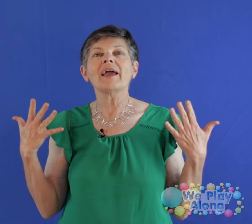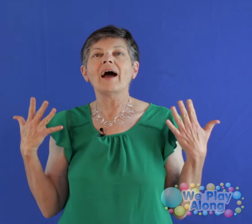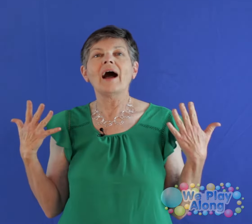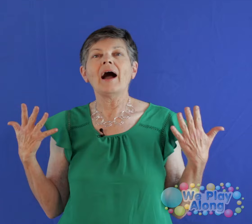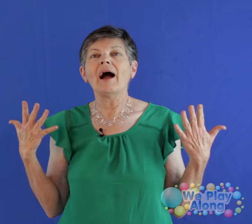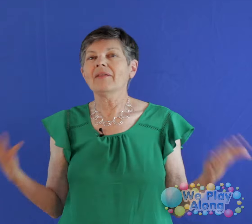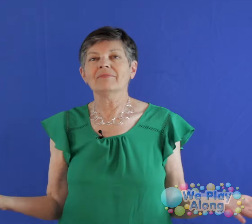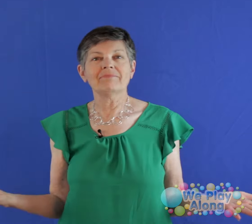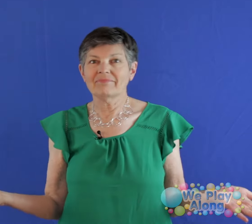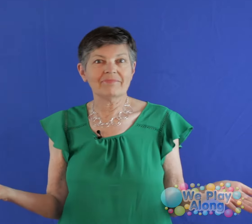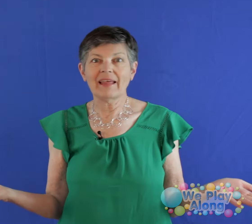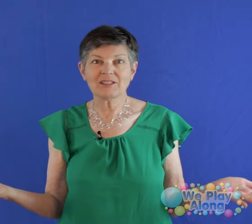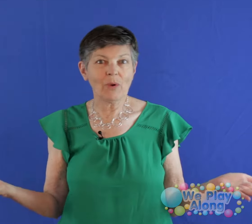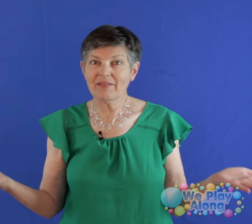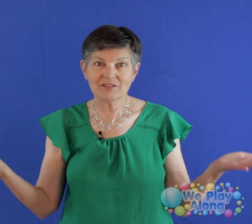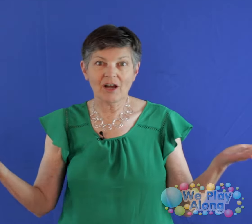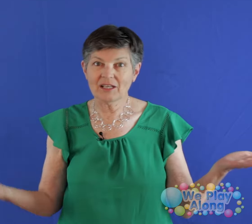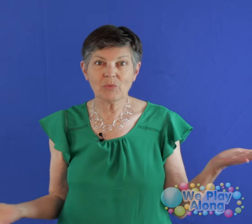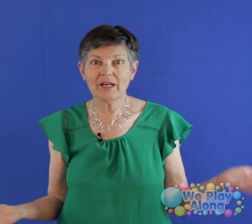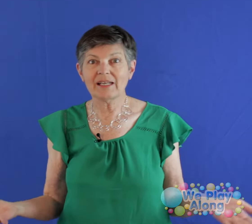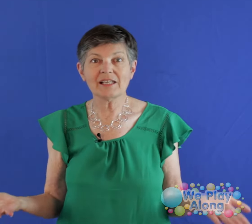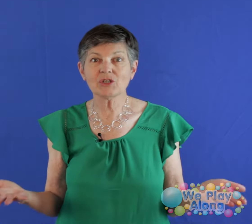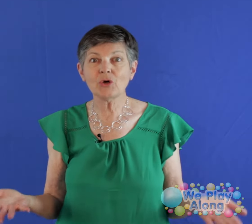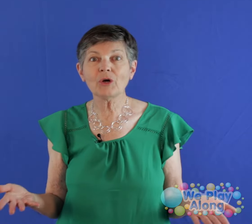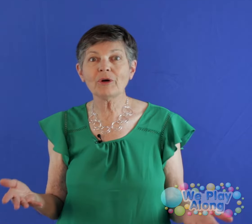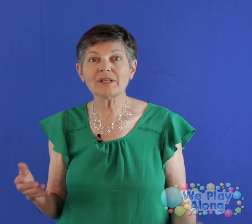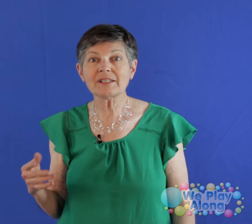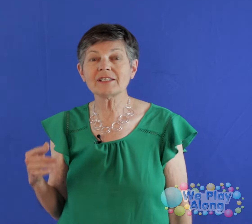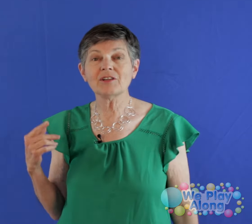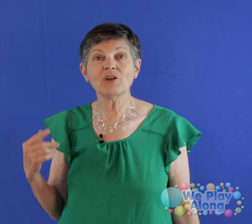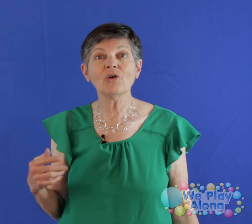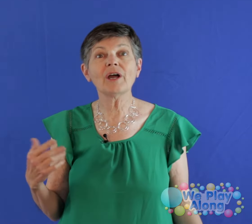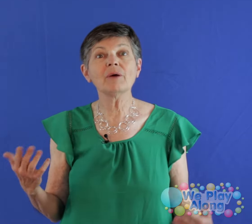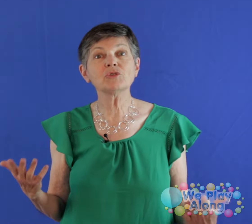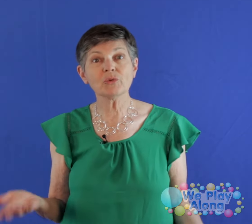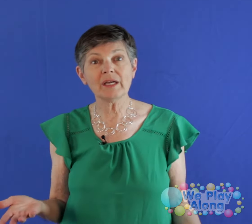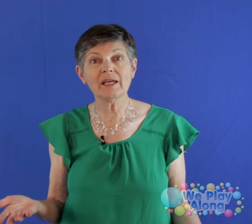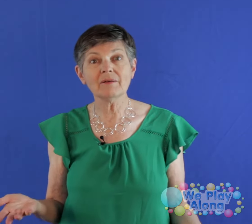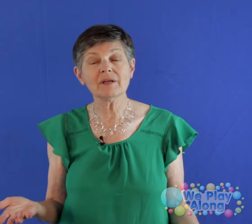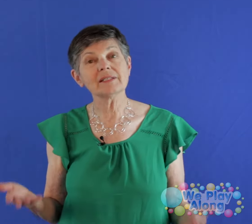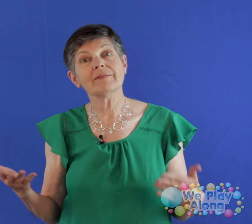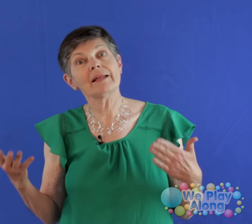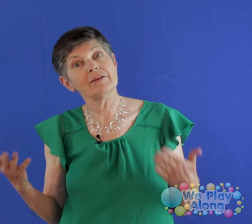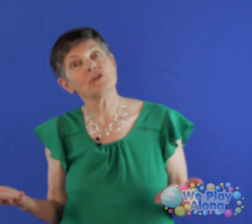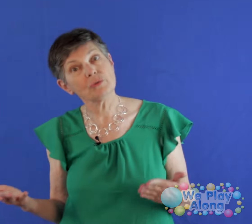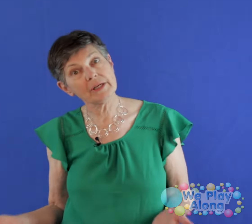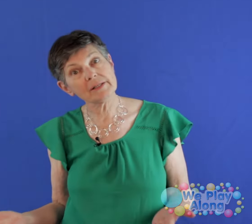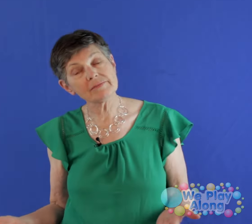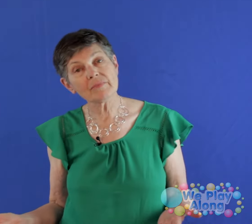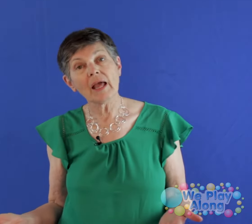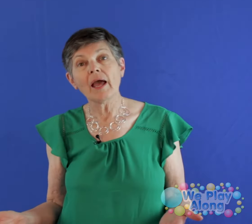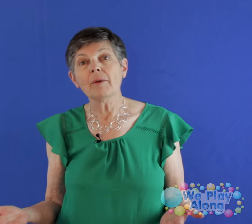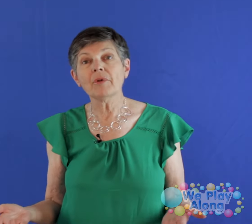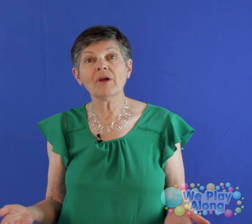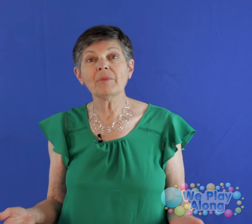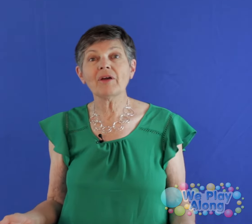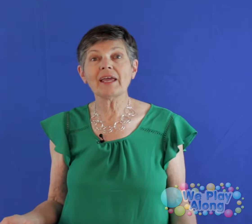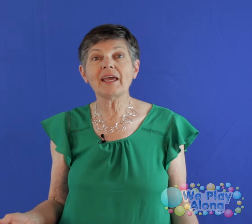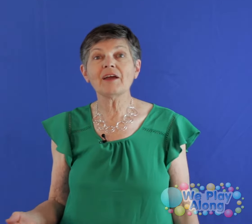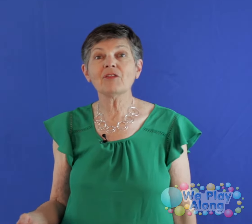that's why the song is what it is. It's Kookaburra sits in the Old Gum Tree because they live in trees. Merry, merry king of